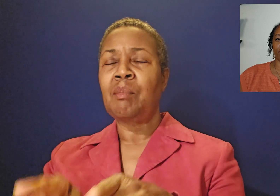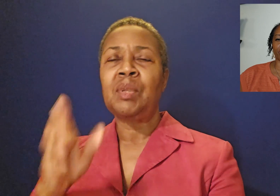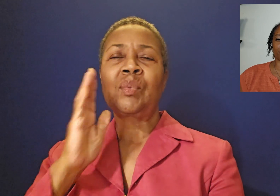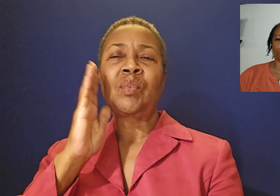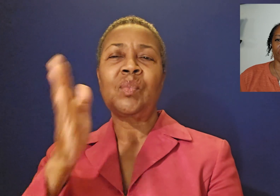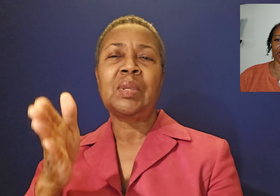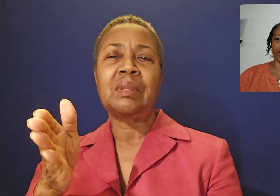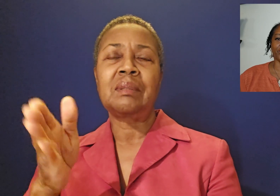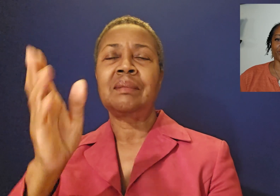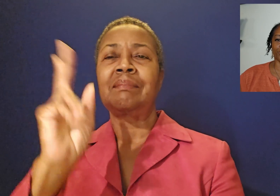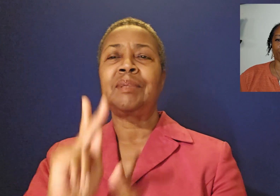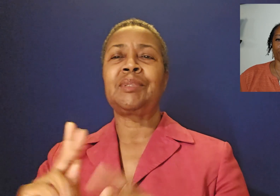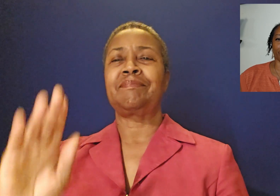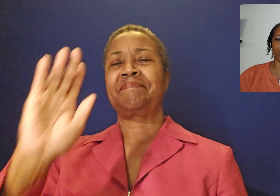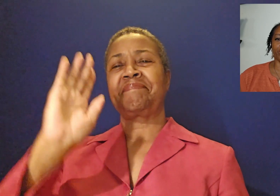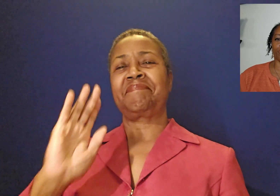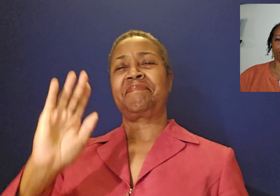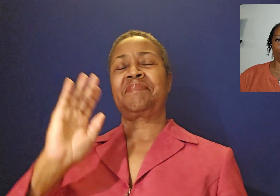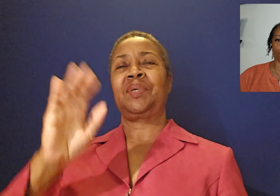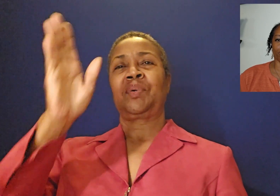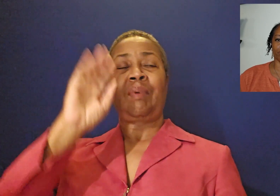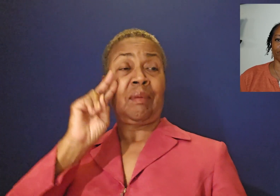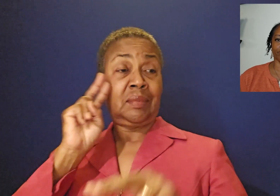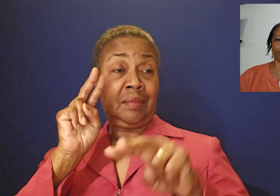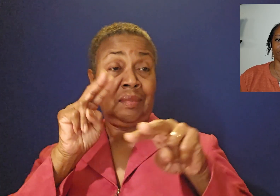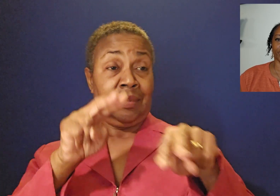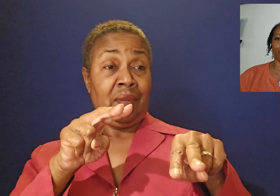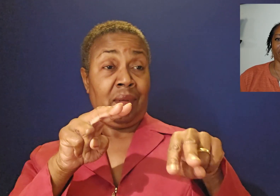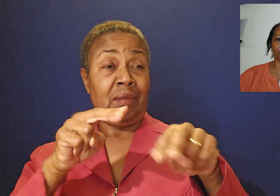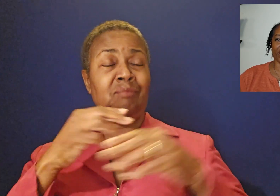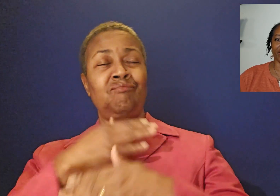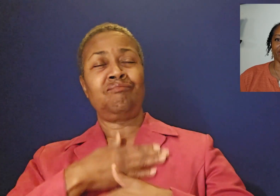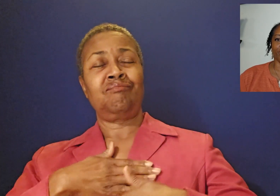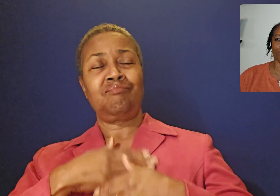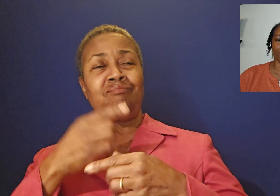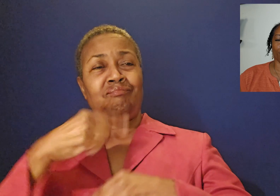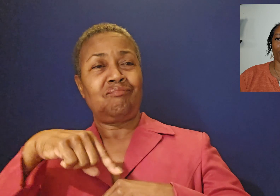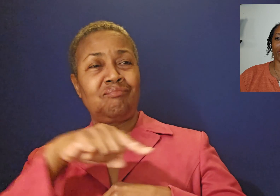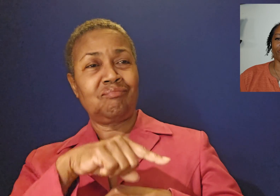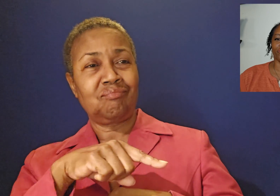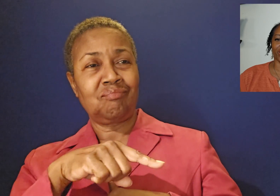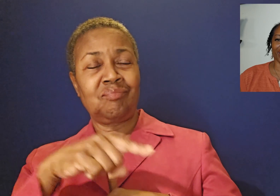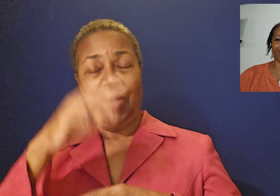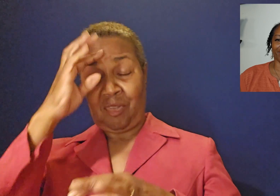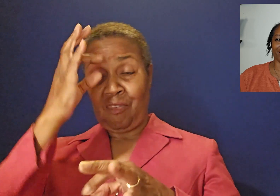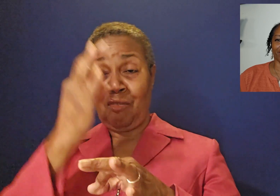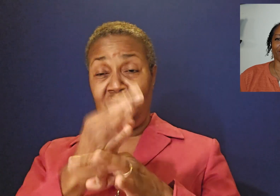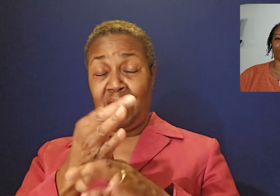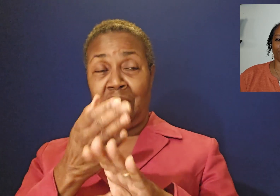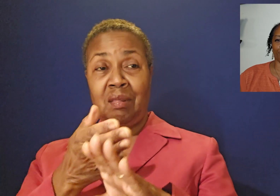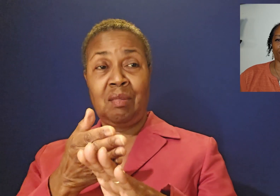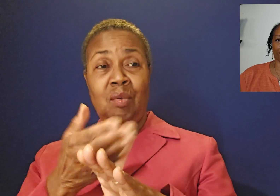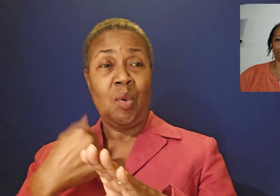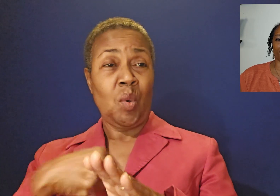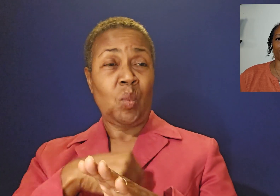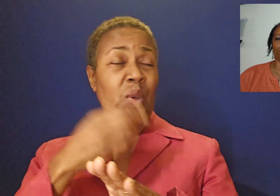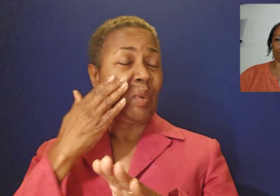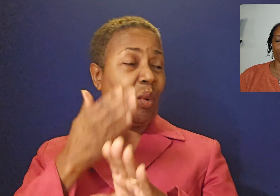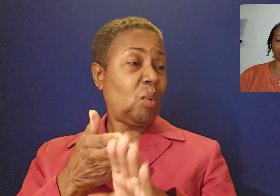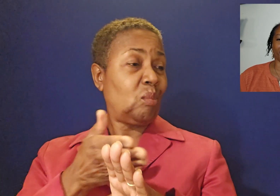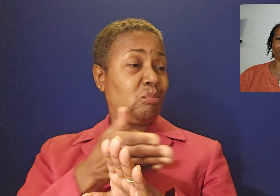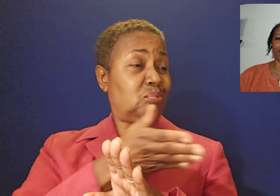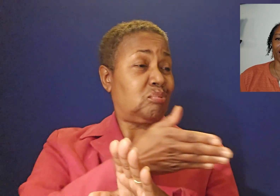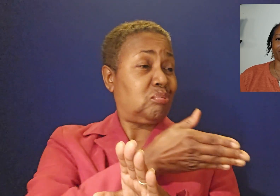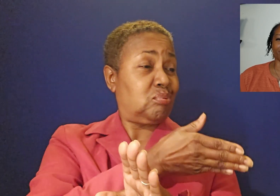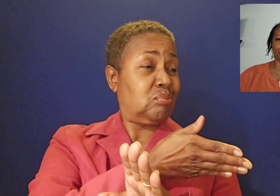This is what the ancients were commended for. By faith, we understand that the universe was